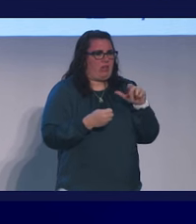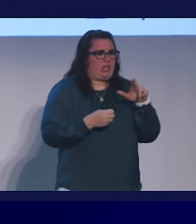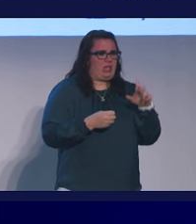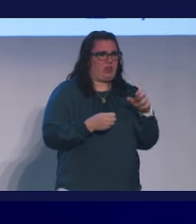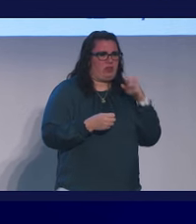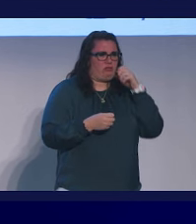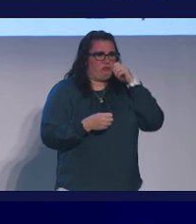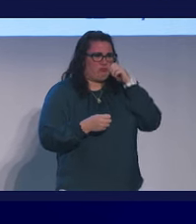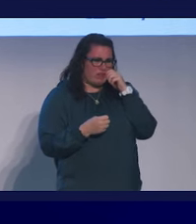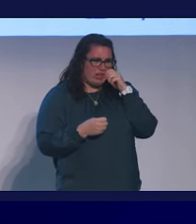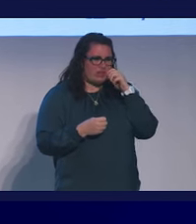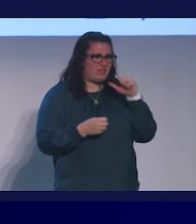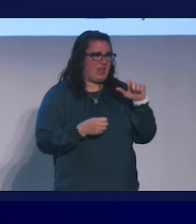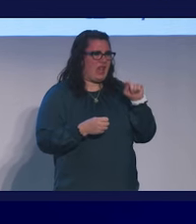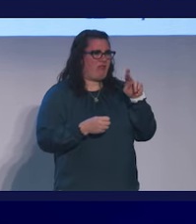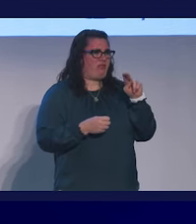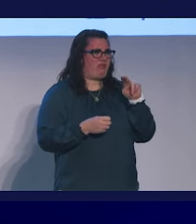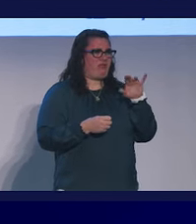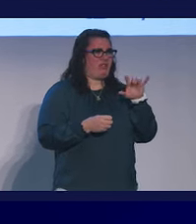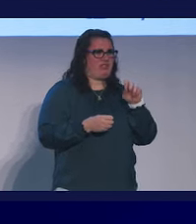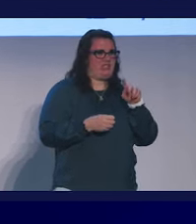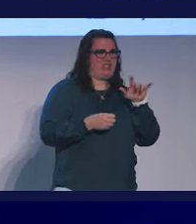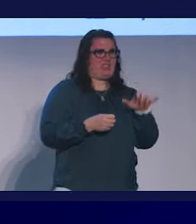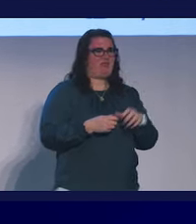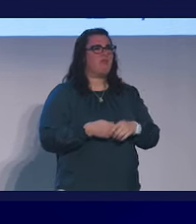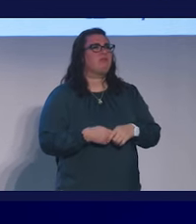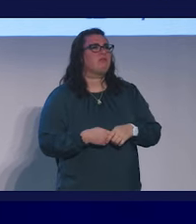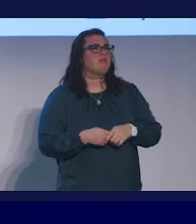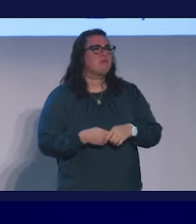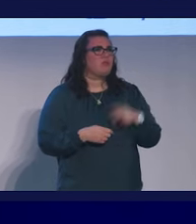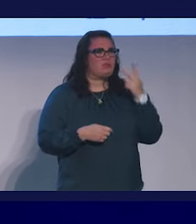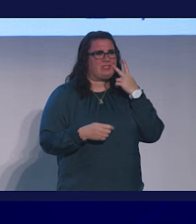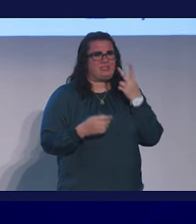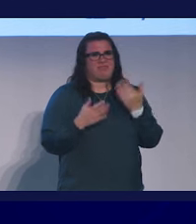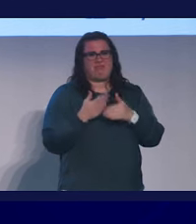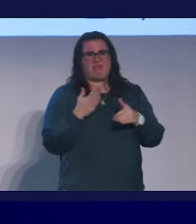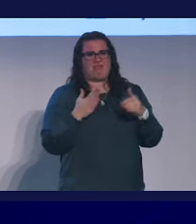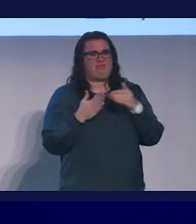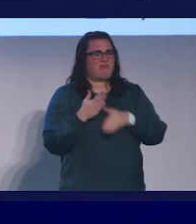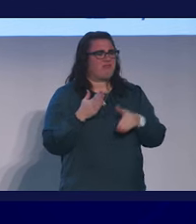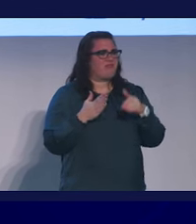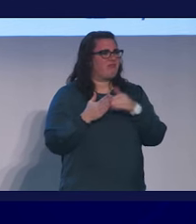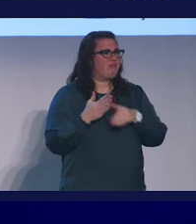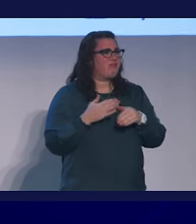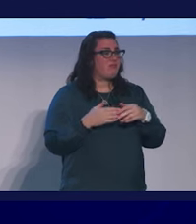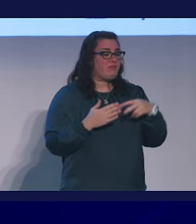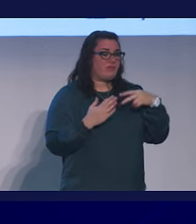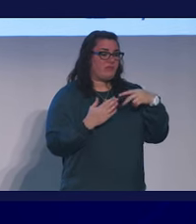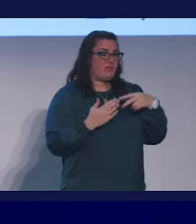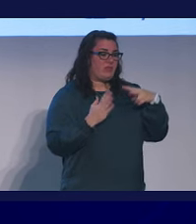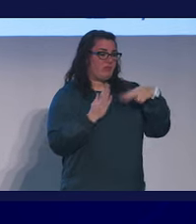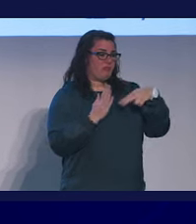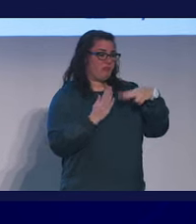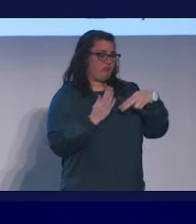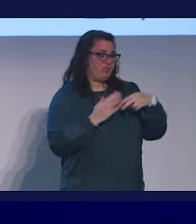Race, ethnicity, rural and urban status. We see this over and over and over again. I was rereading